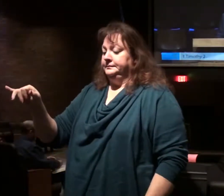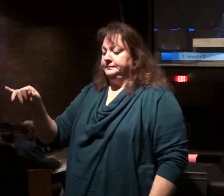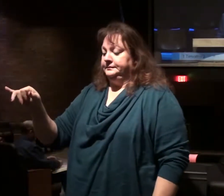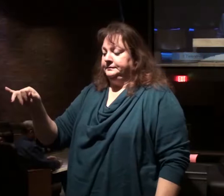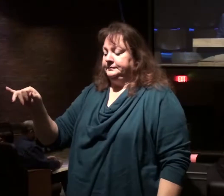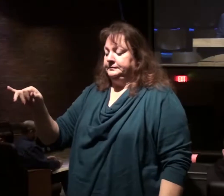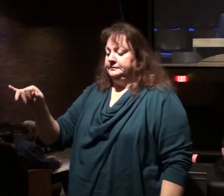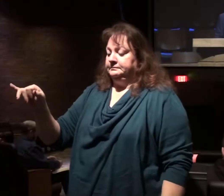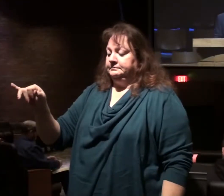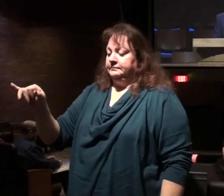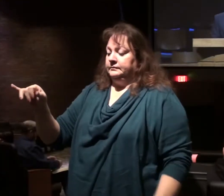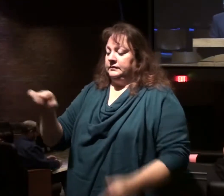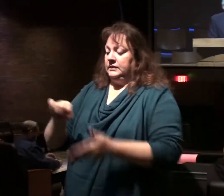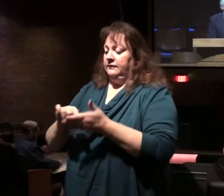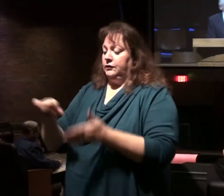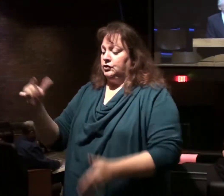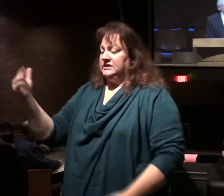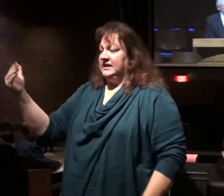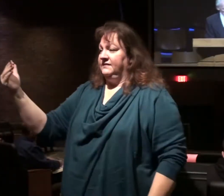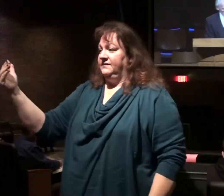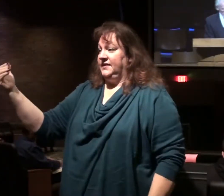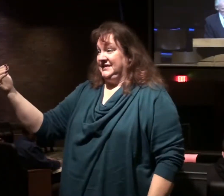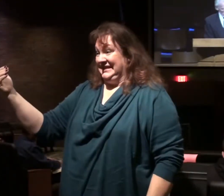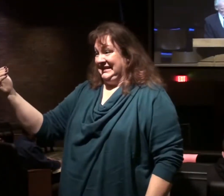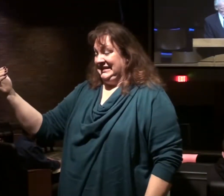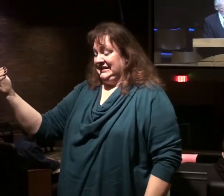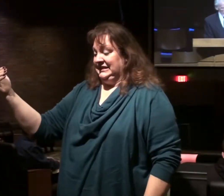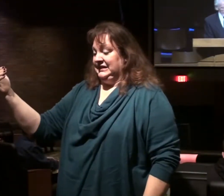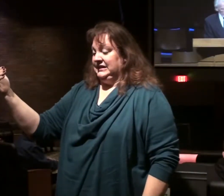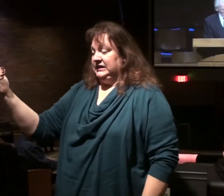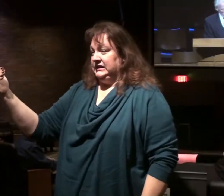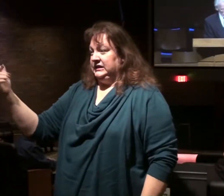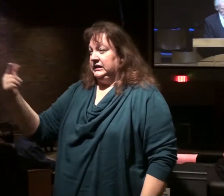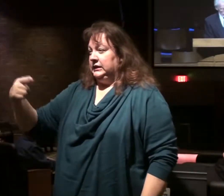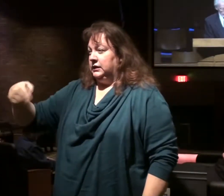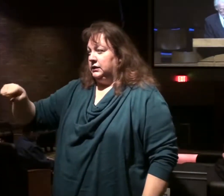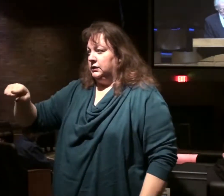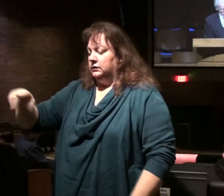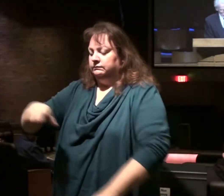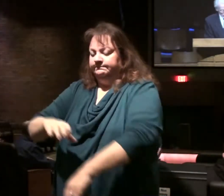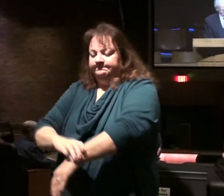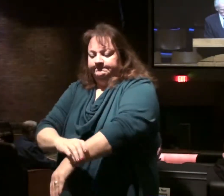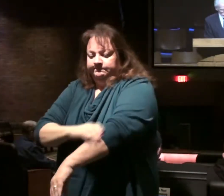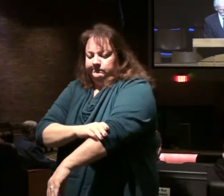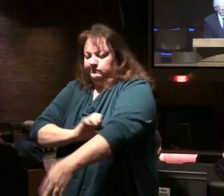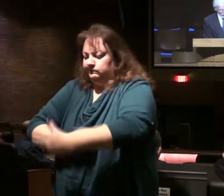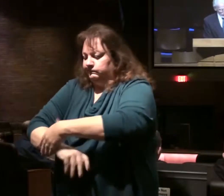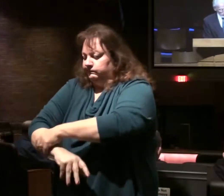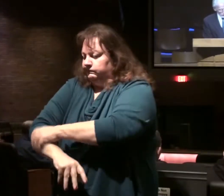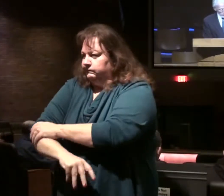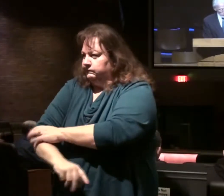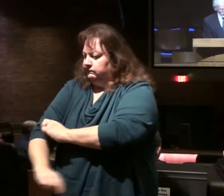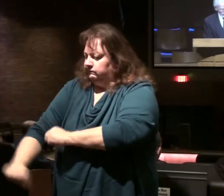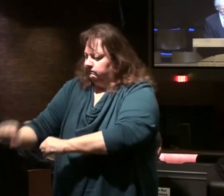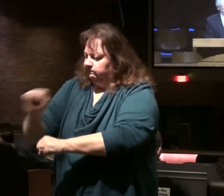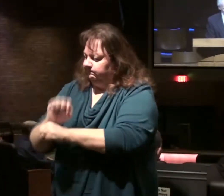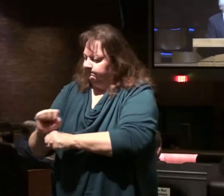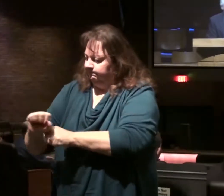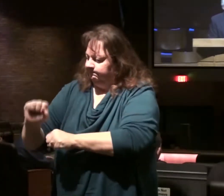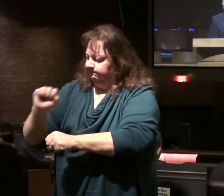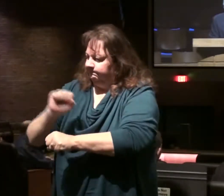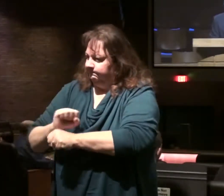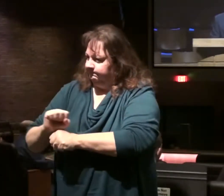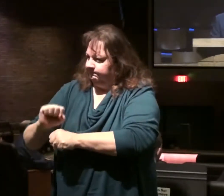Timothy, he said in verse 15 of 2 Timothy, to be diligent, to present yourself approved to